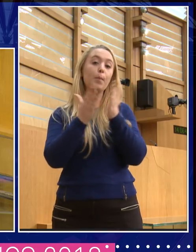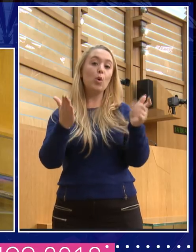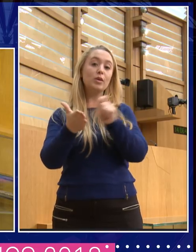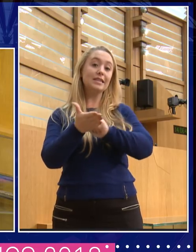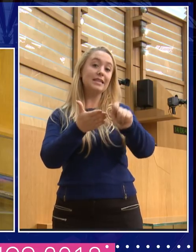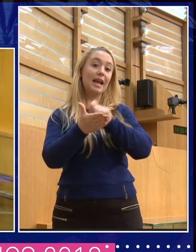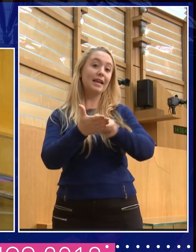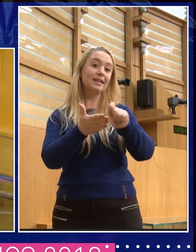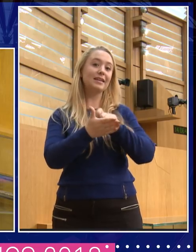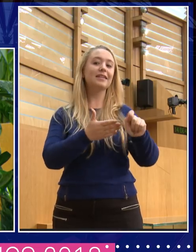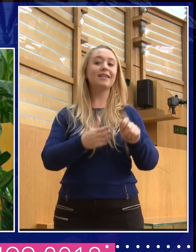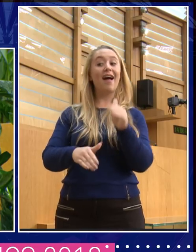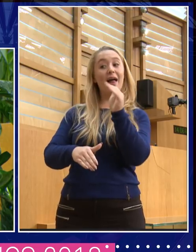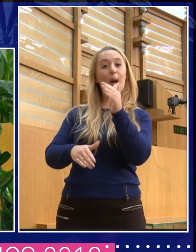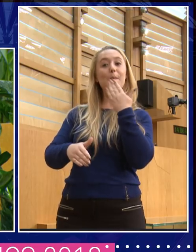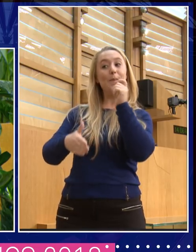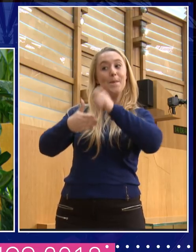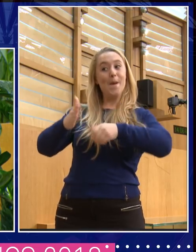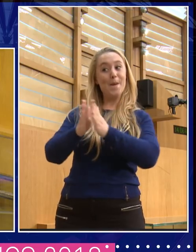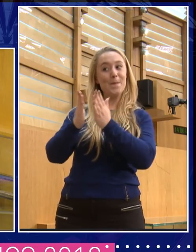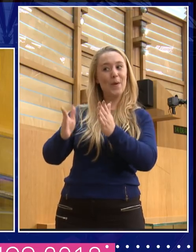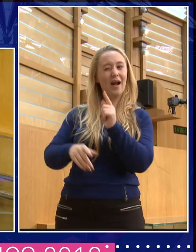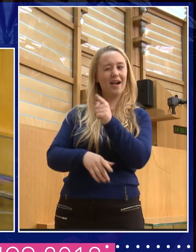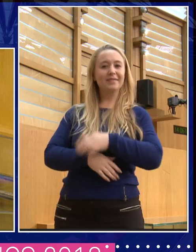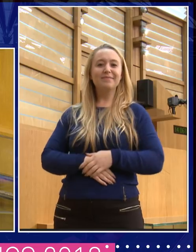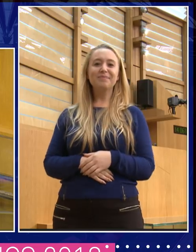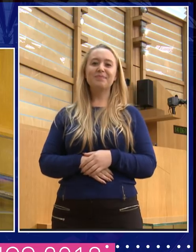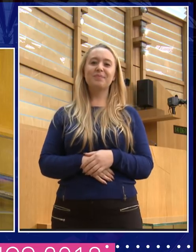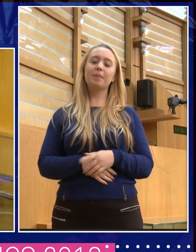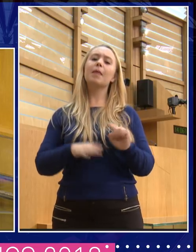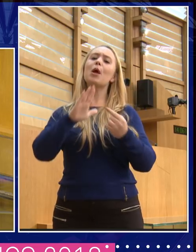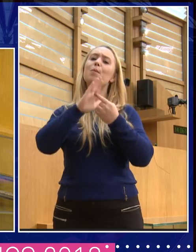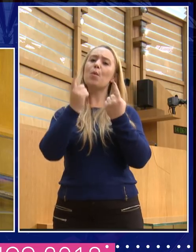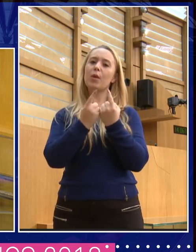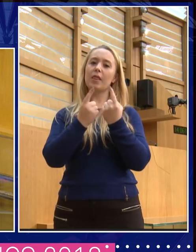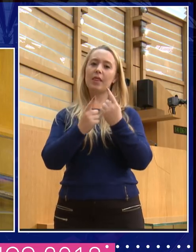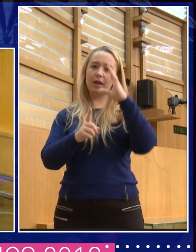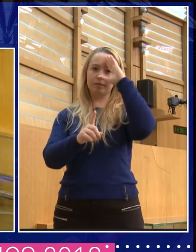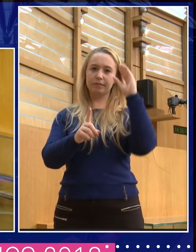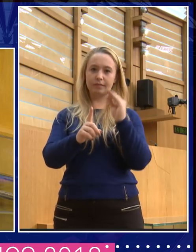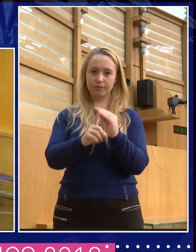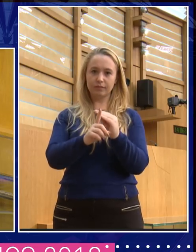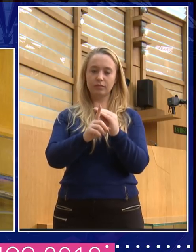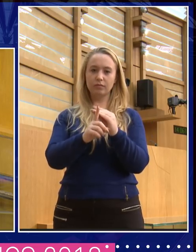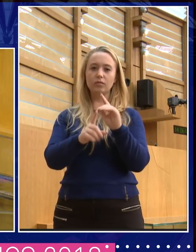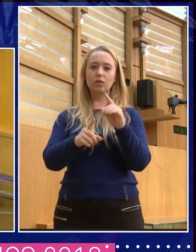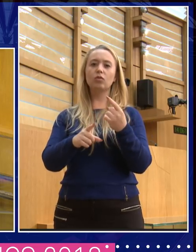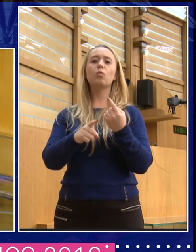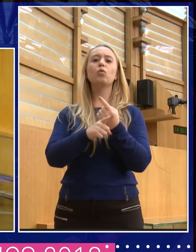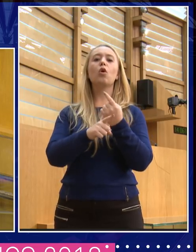key here, the key here though, is that, um, and we'll come onto the position of women in society.